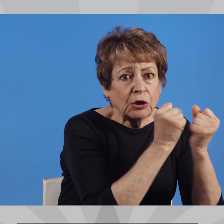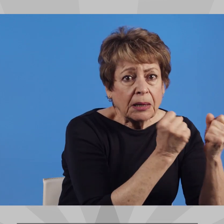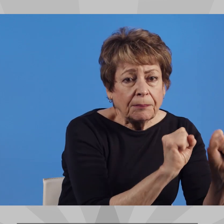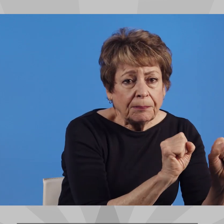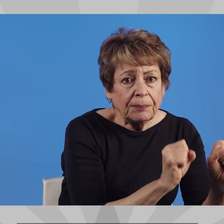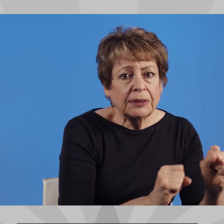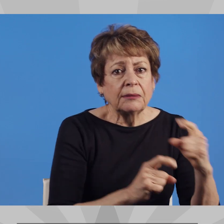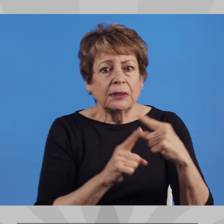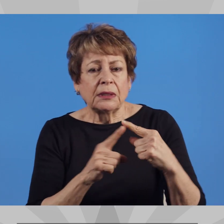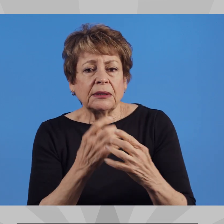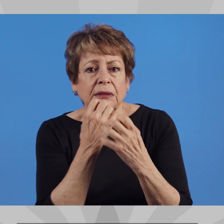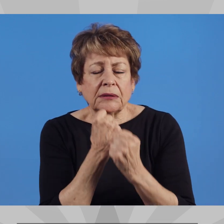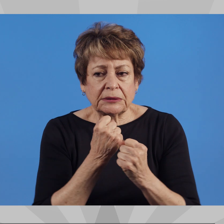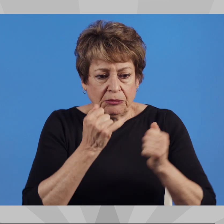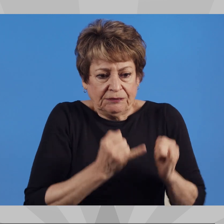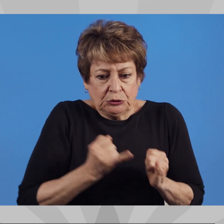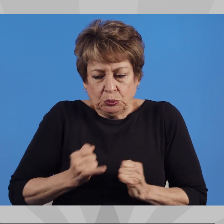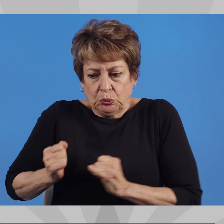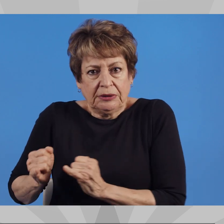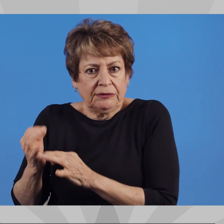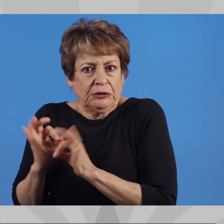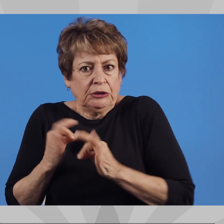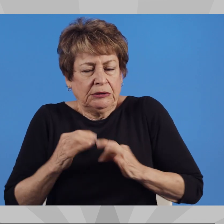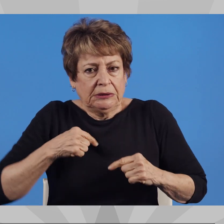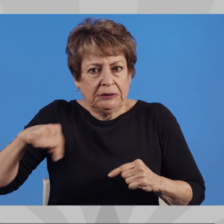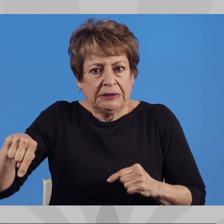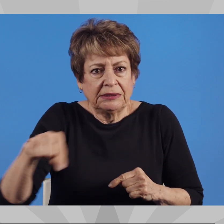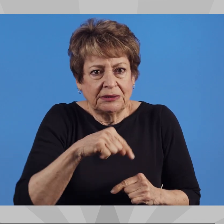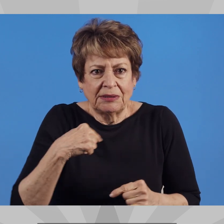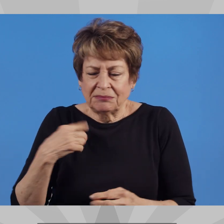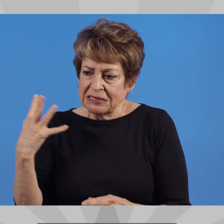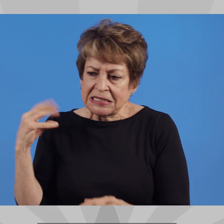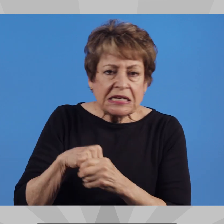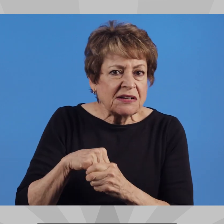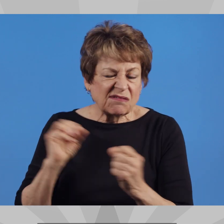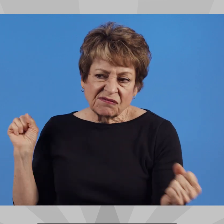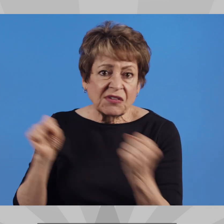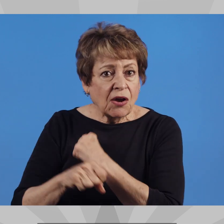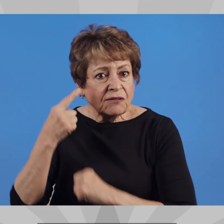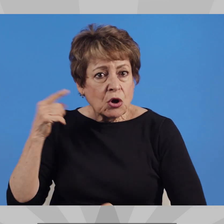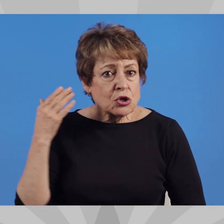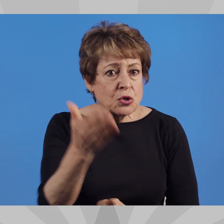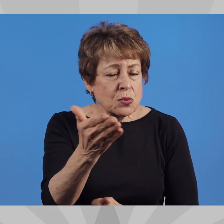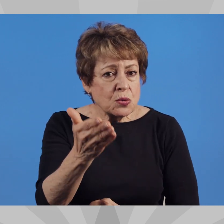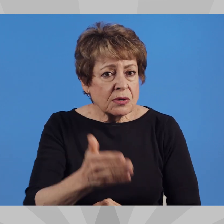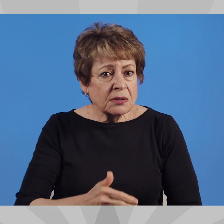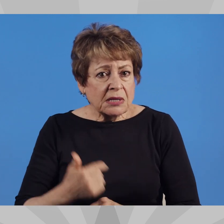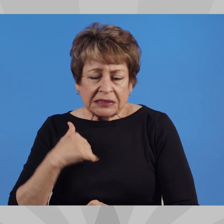From defending our freedoms to preserving our individual liberties, I'm in this fight for you.